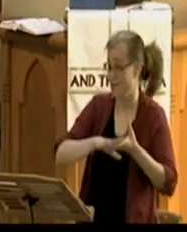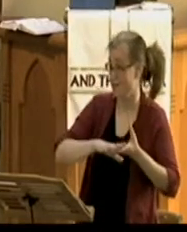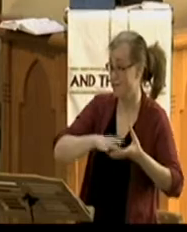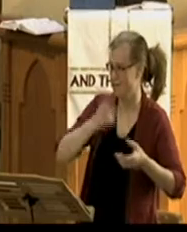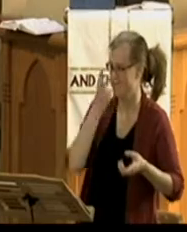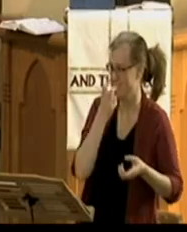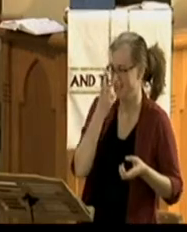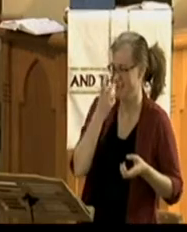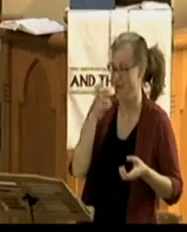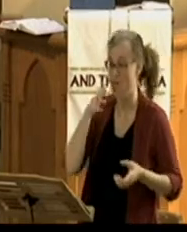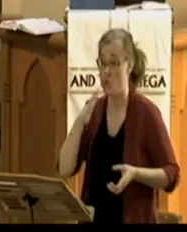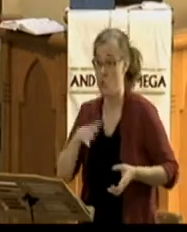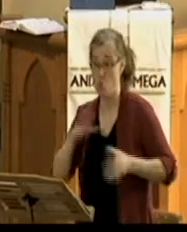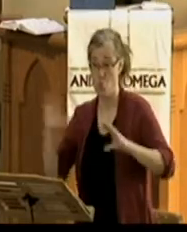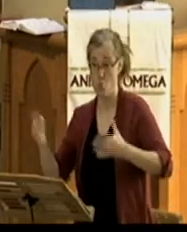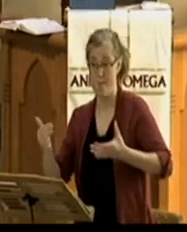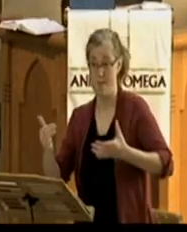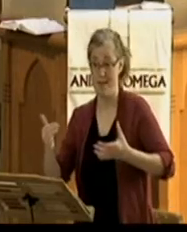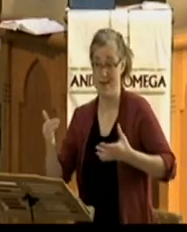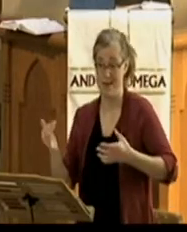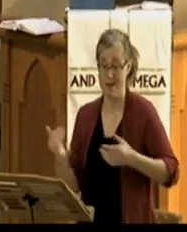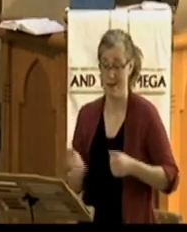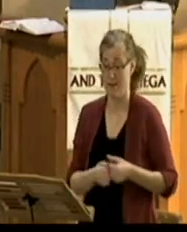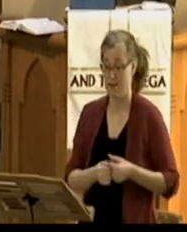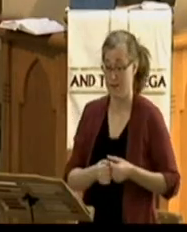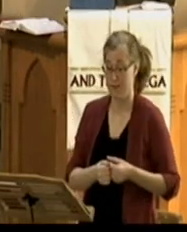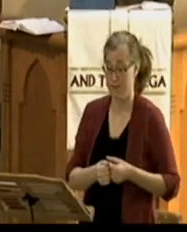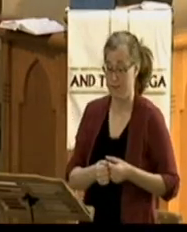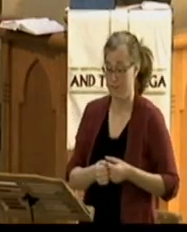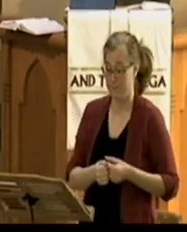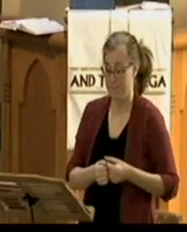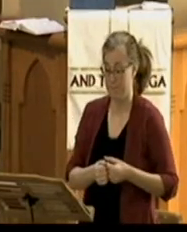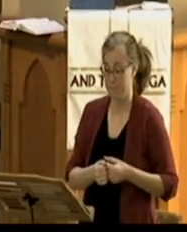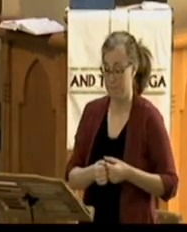particularly, Tom has persisted and continued to wrestle with doubt.